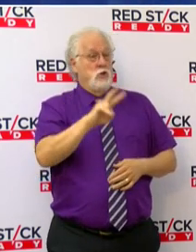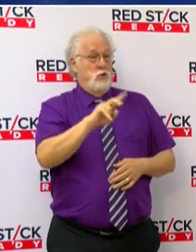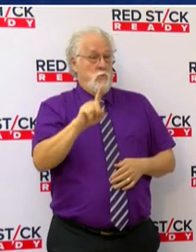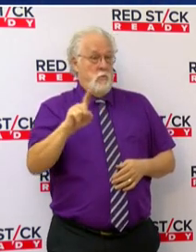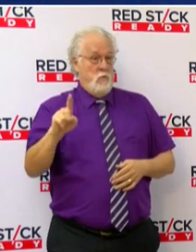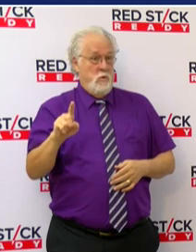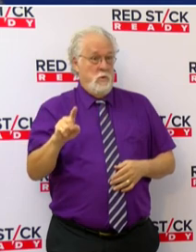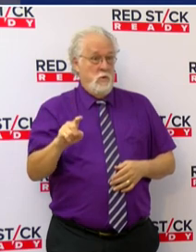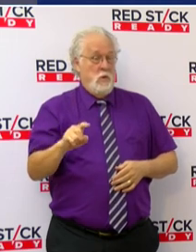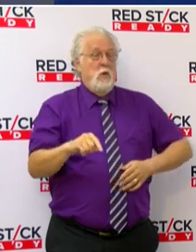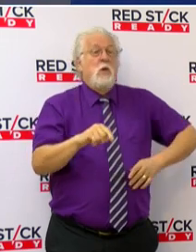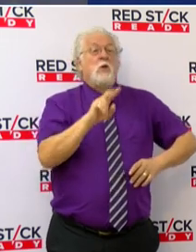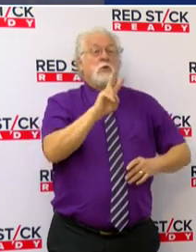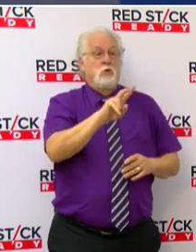Call